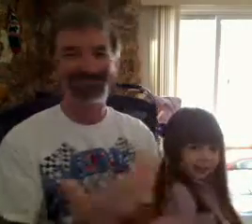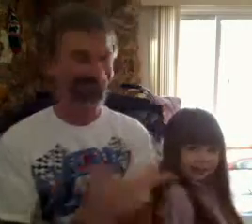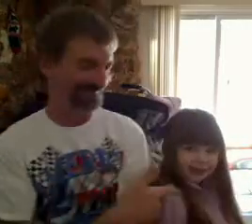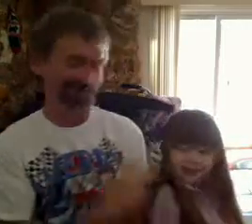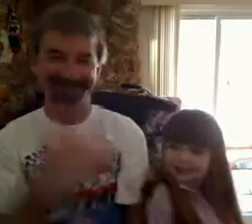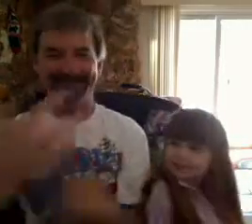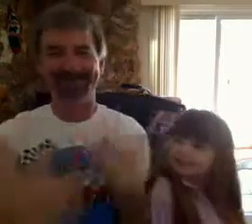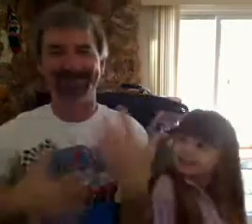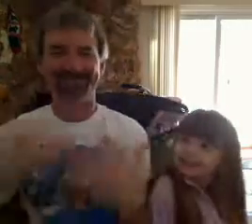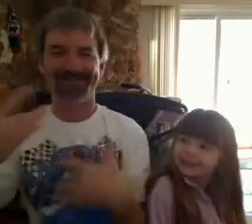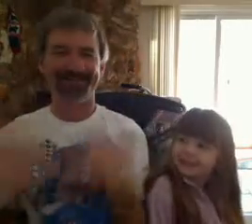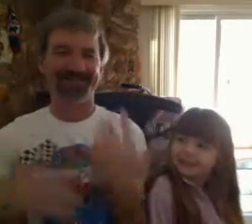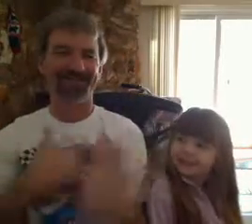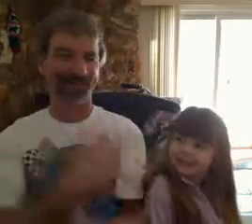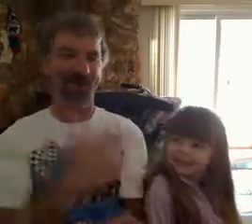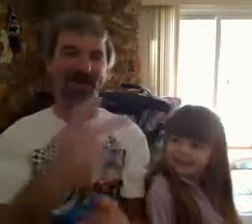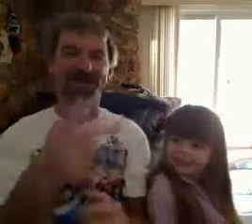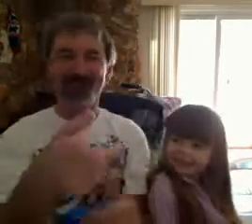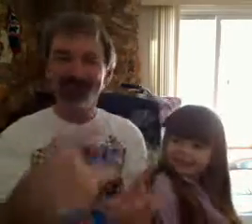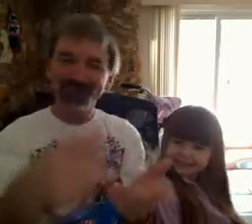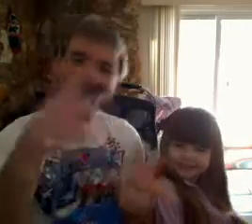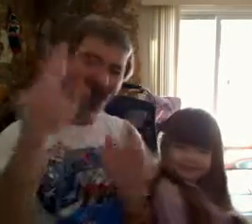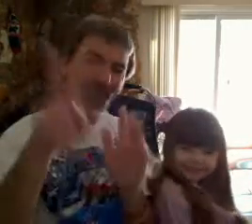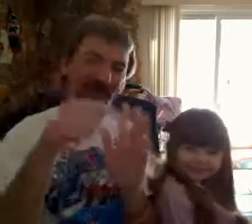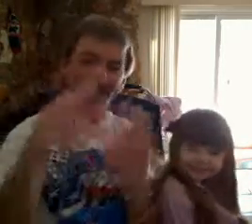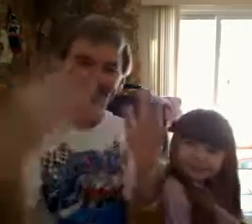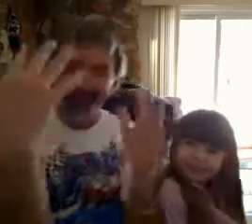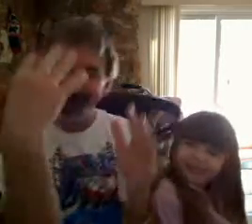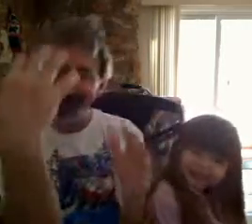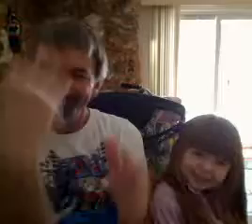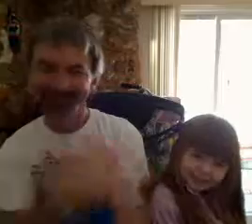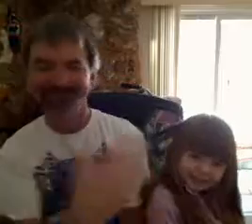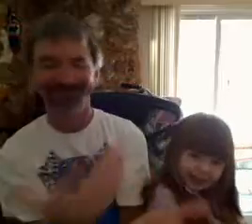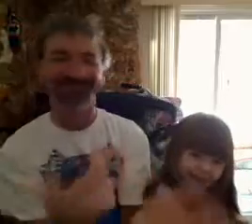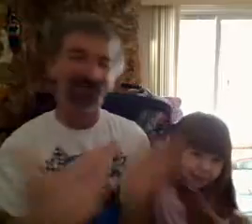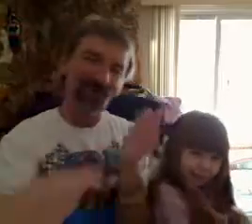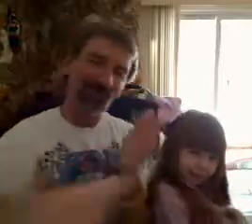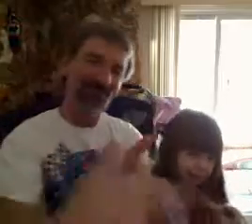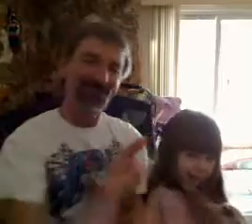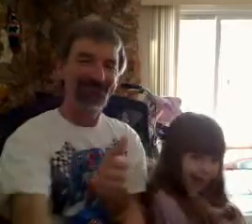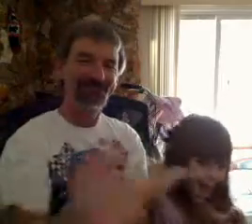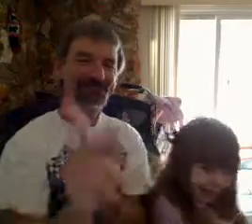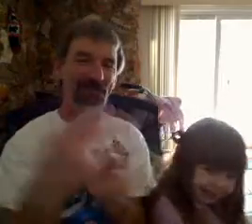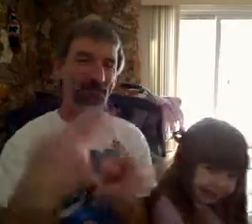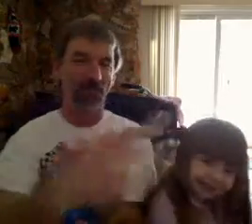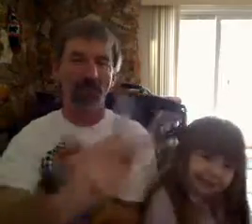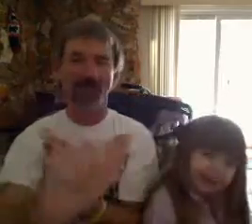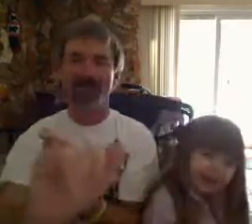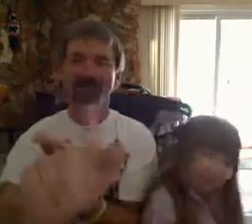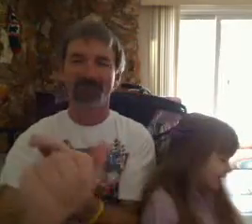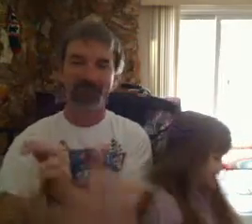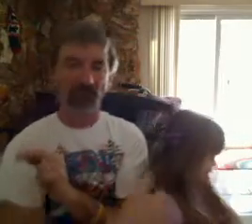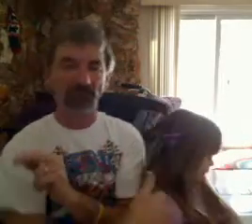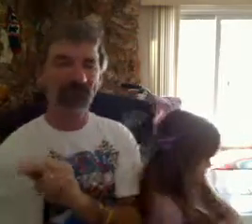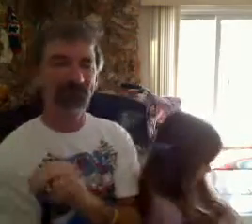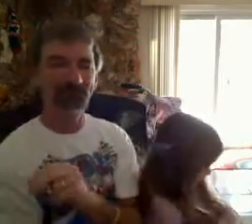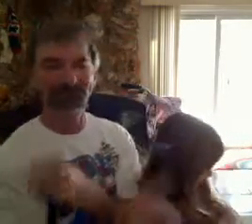just ran in the bath and wanted to fix my